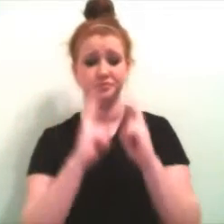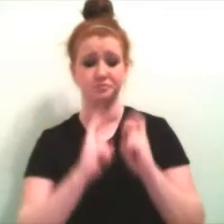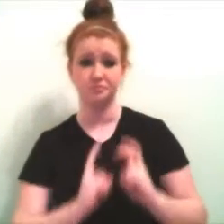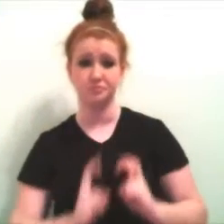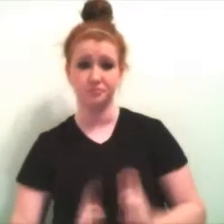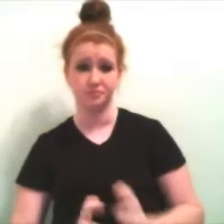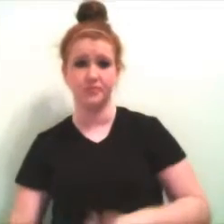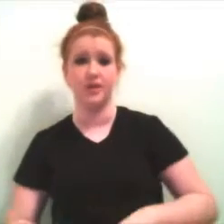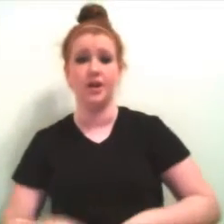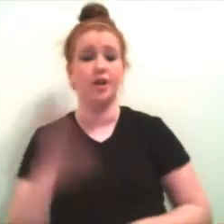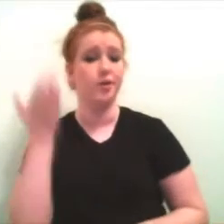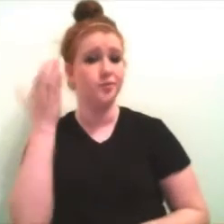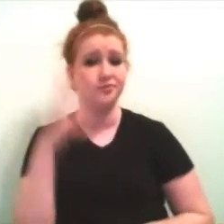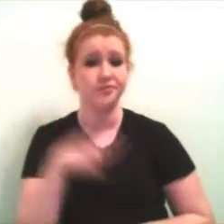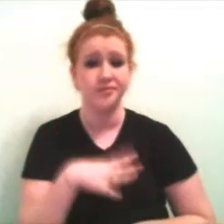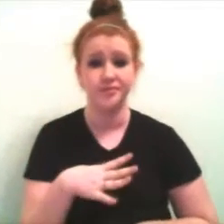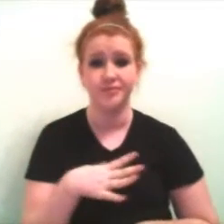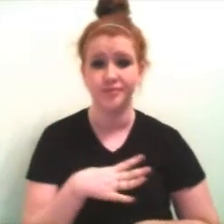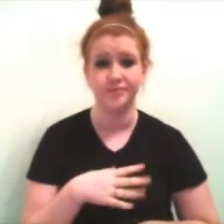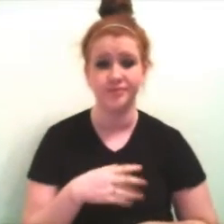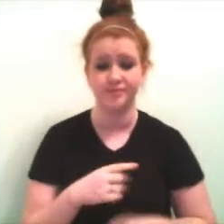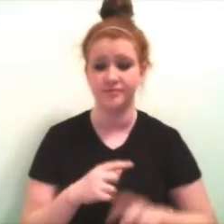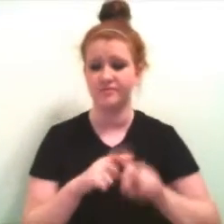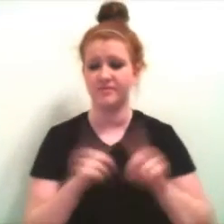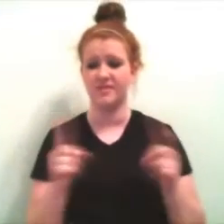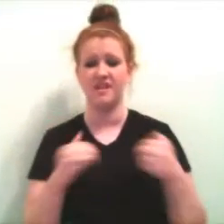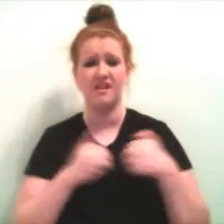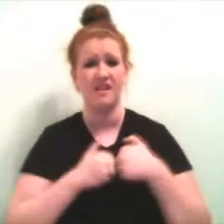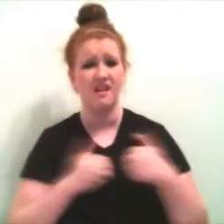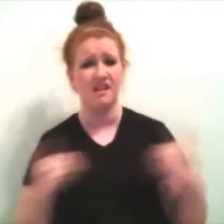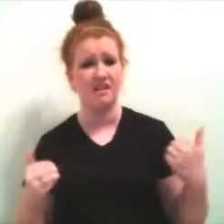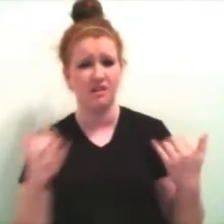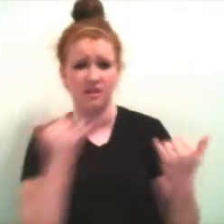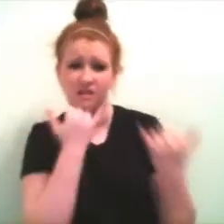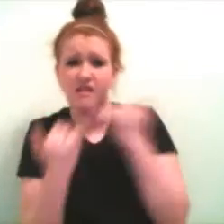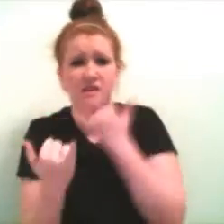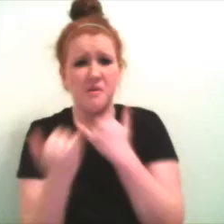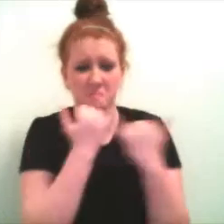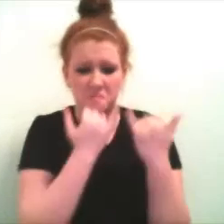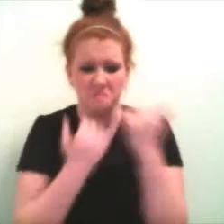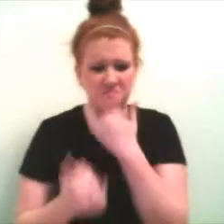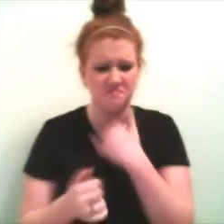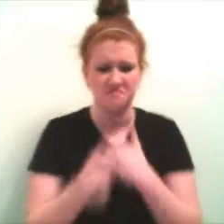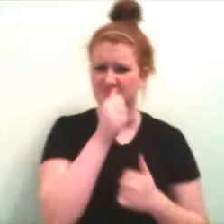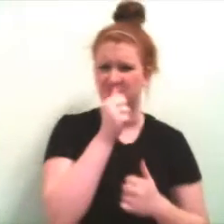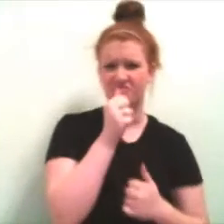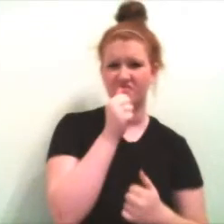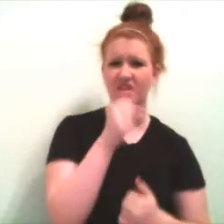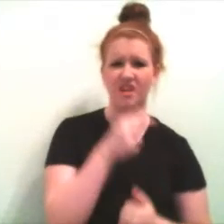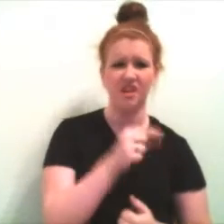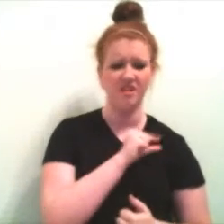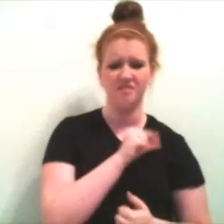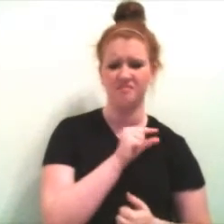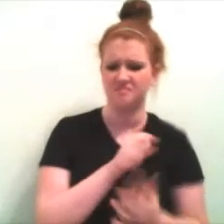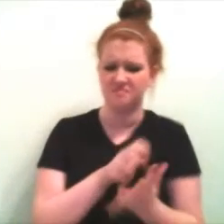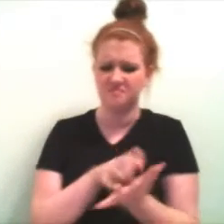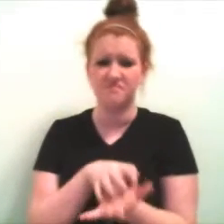my feet, I'm looking through my arms, it's where my demons are, it's where my